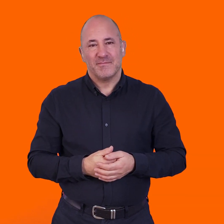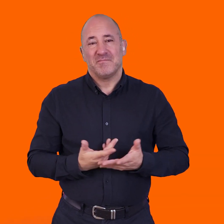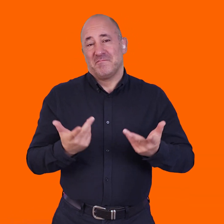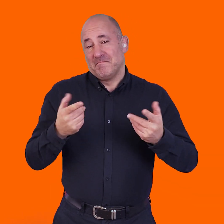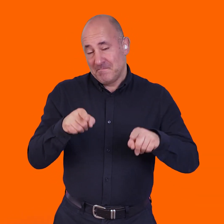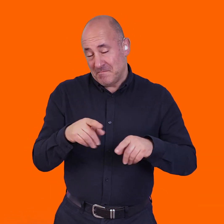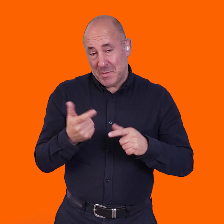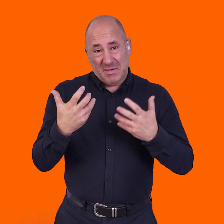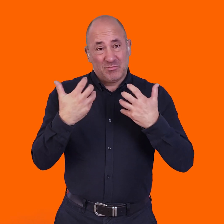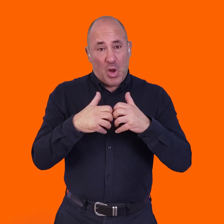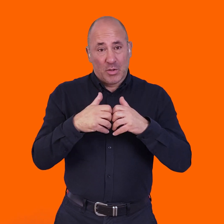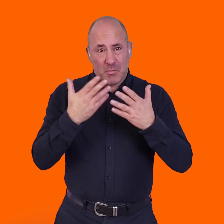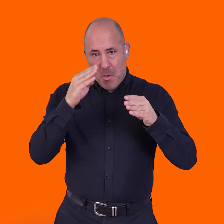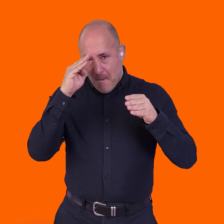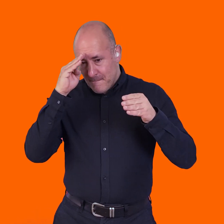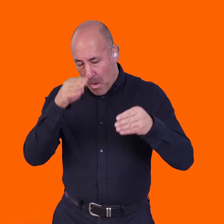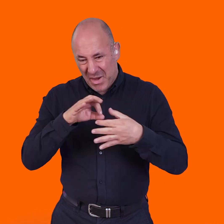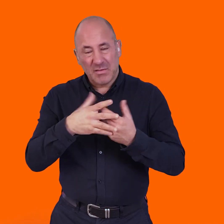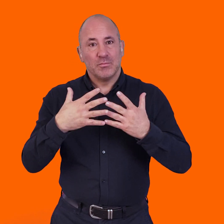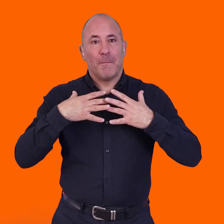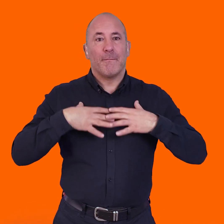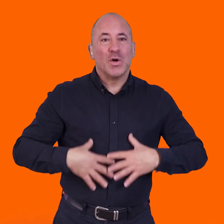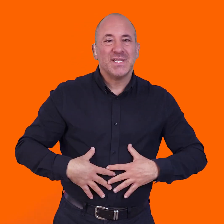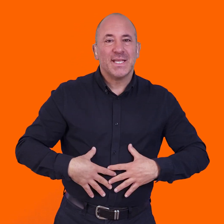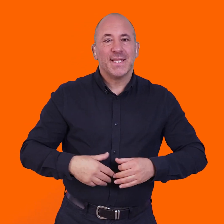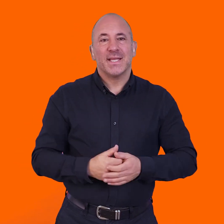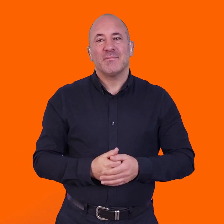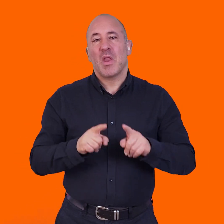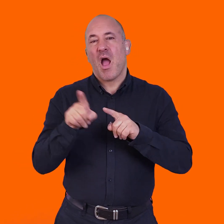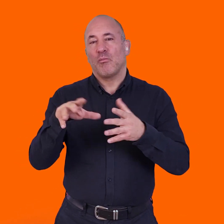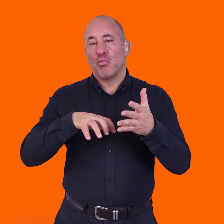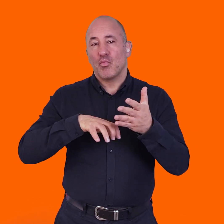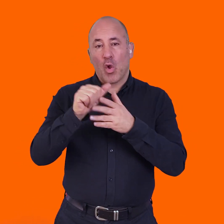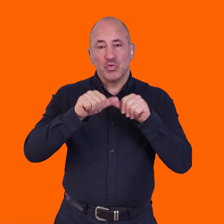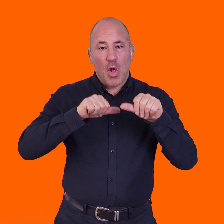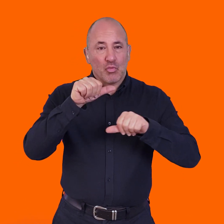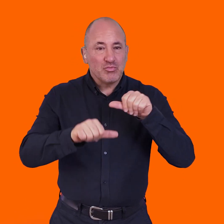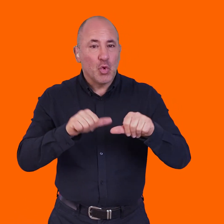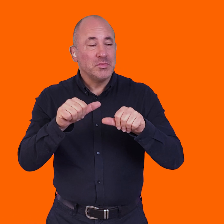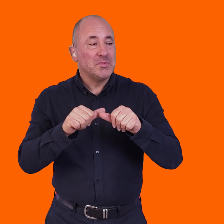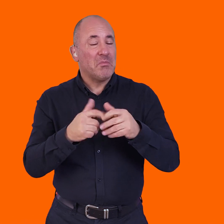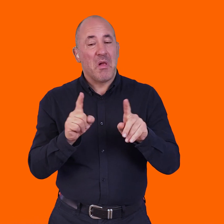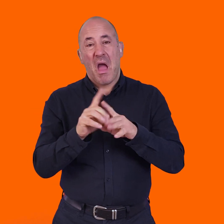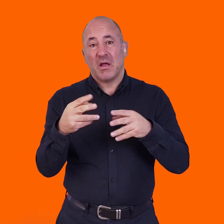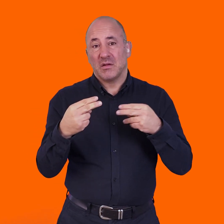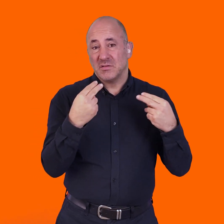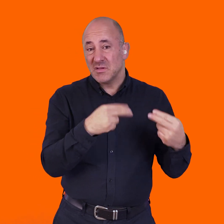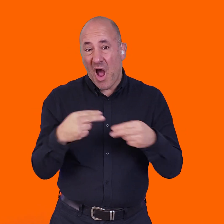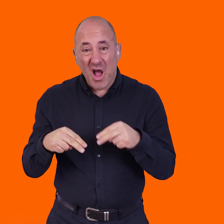And in that case, you get technologies that might be quite centered around the body. They will